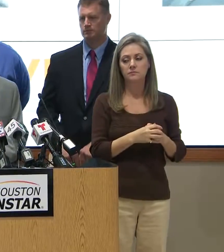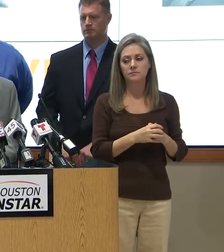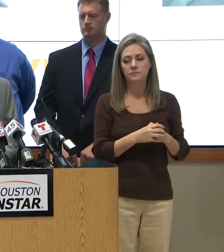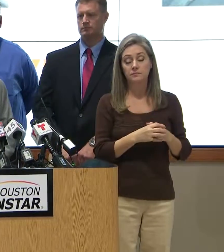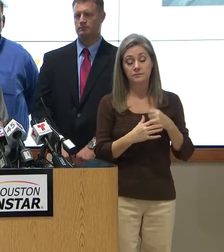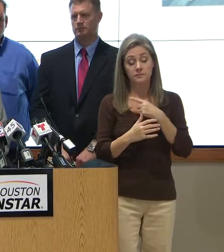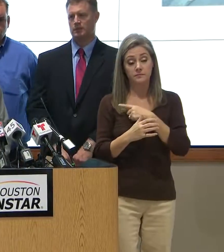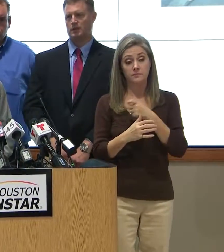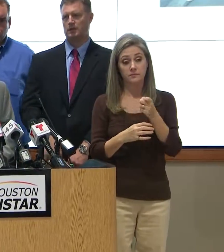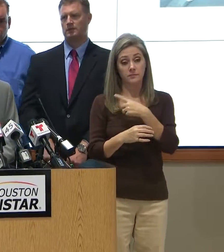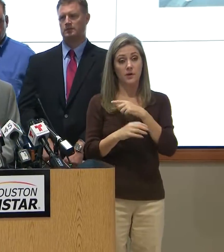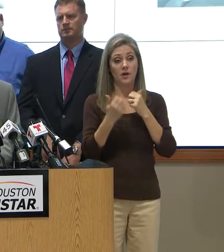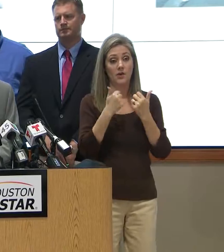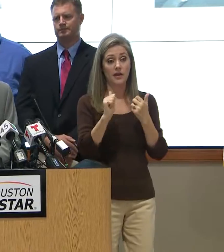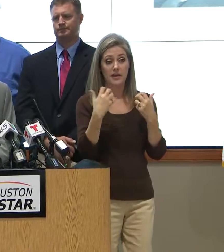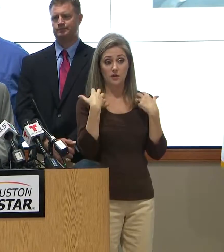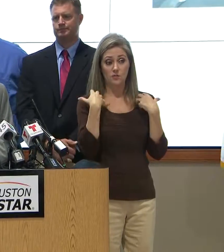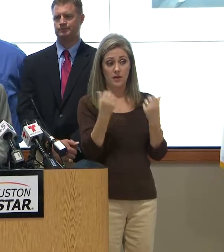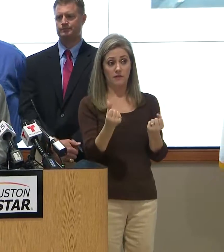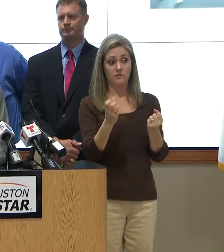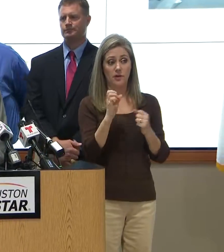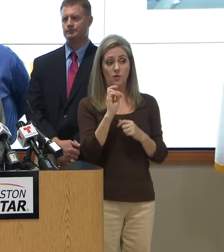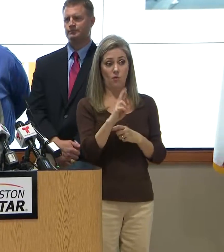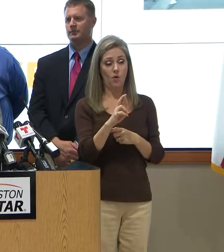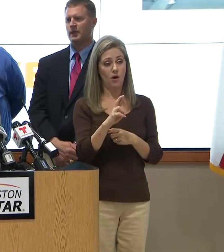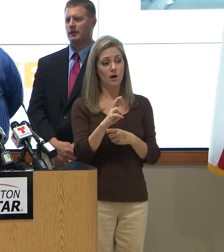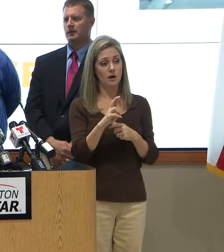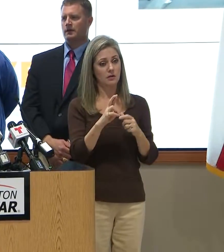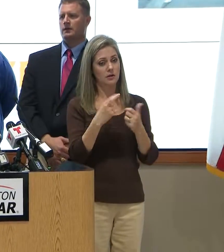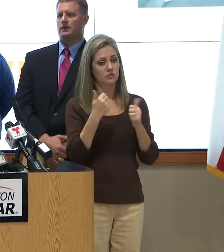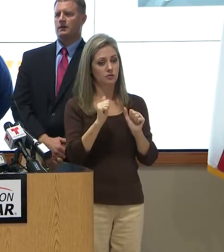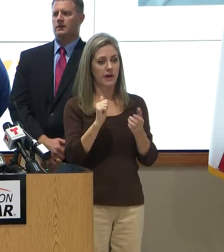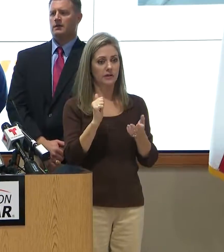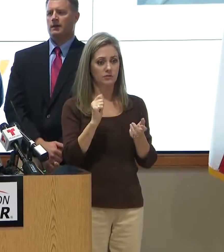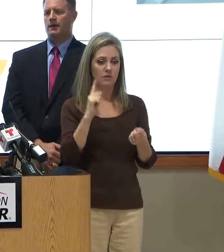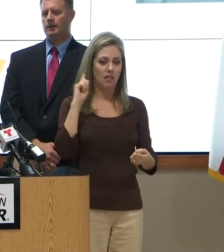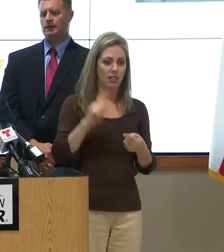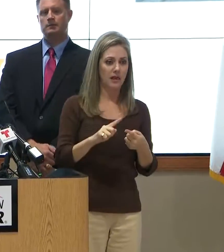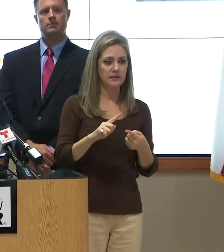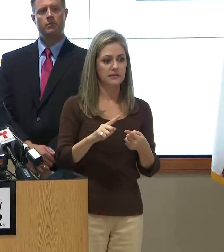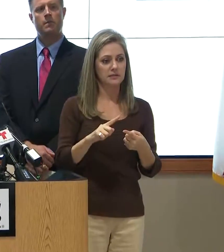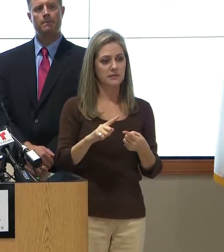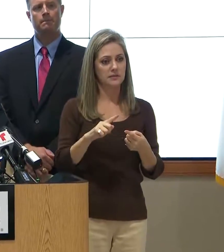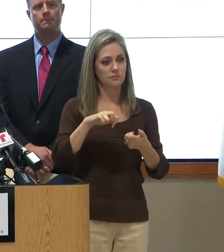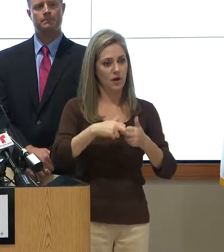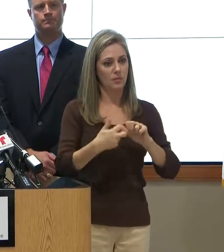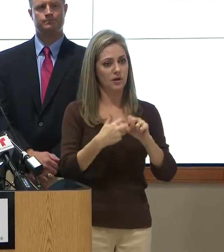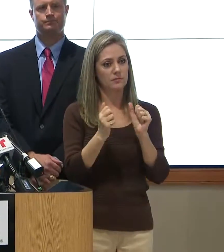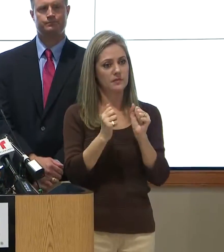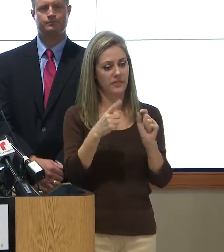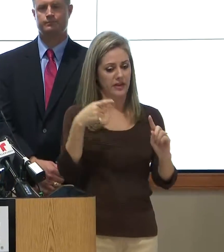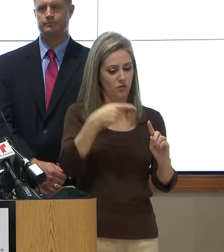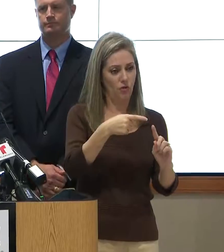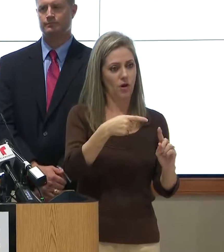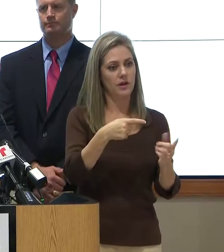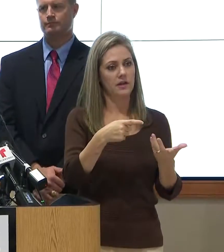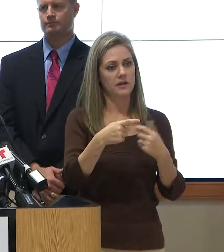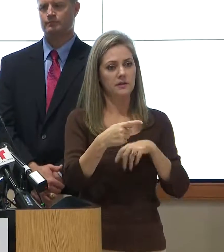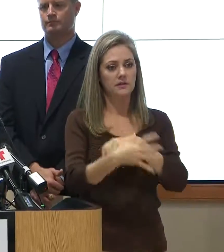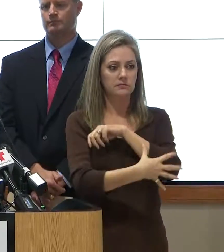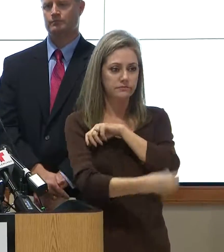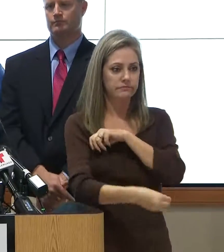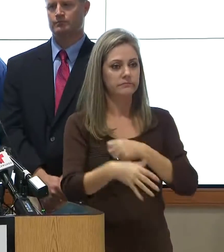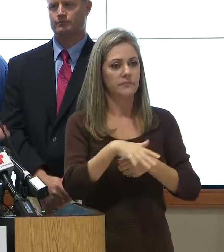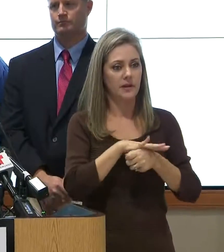Are there any recovery or mitigation efforts that target low-income neighborhoods? They're prioritized low-income neighborhoods. No,